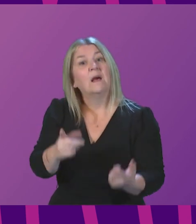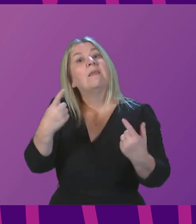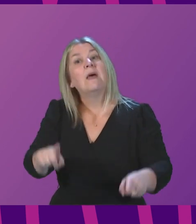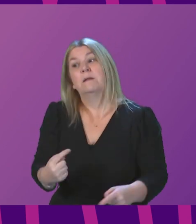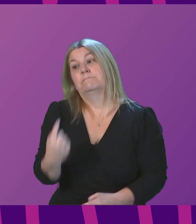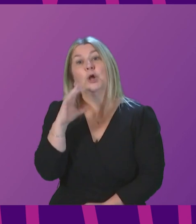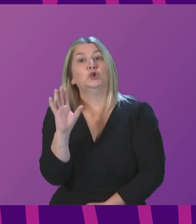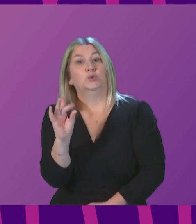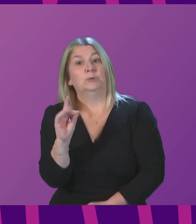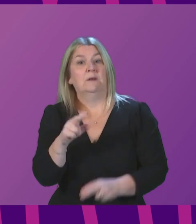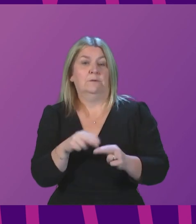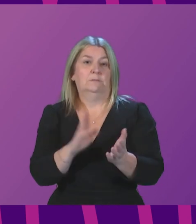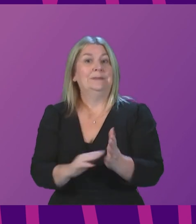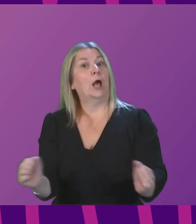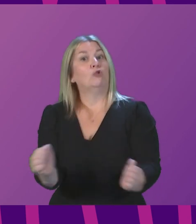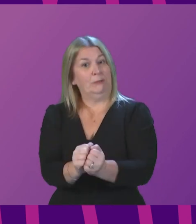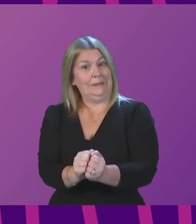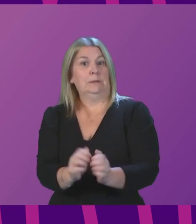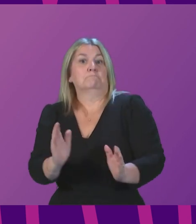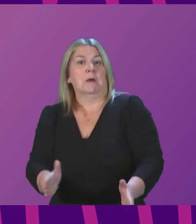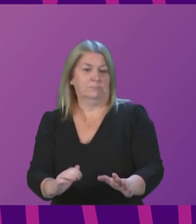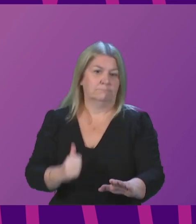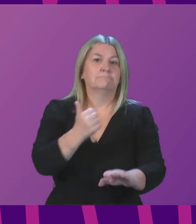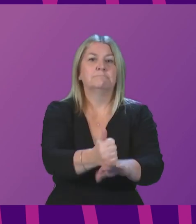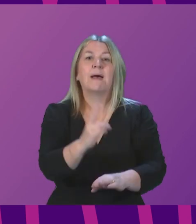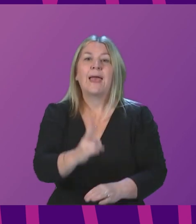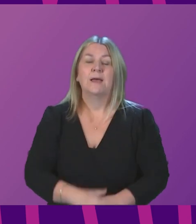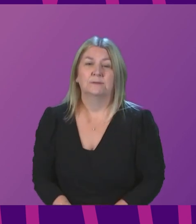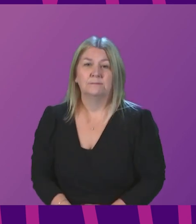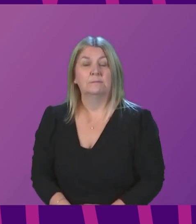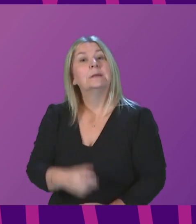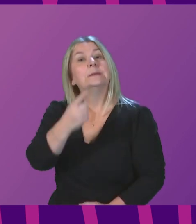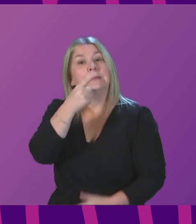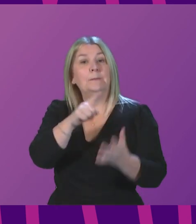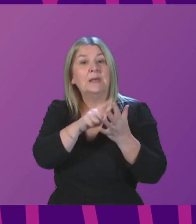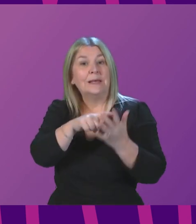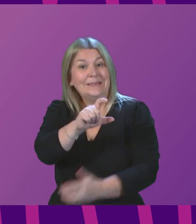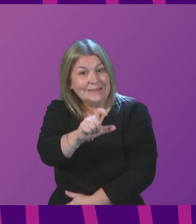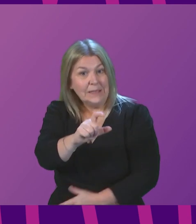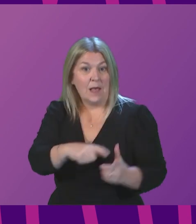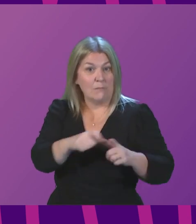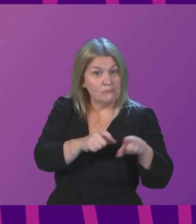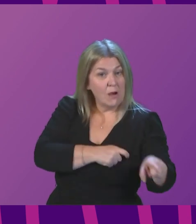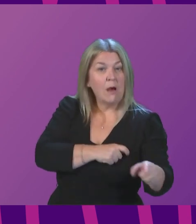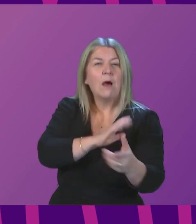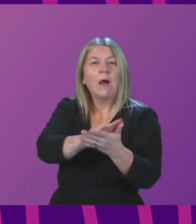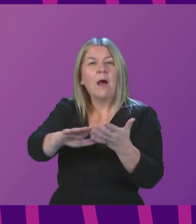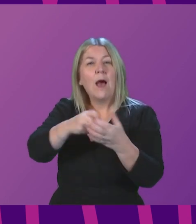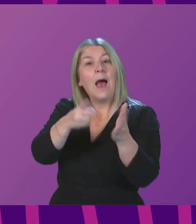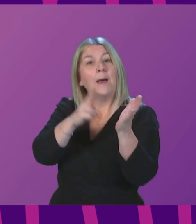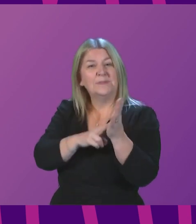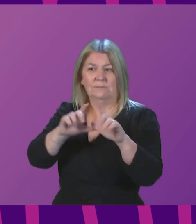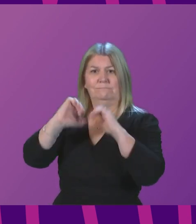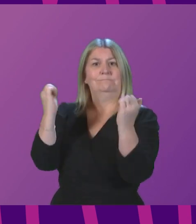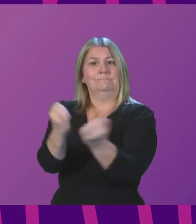accepted and agreed the need for them. We have learnt today that the EICC in Edinburgh and Hampden Park in Glasgow will open